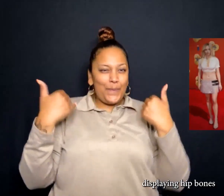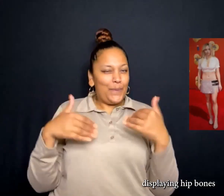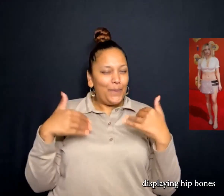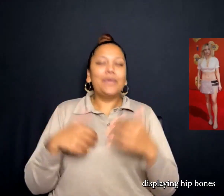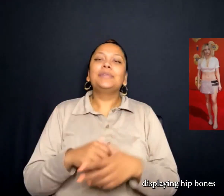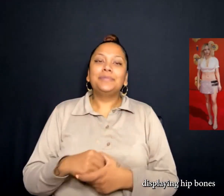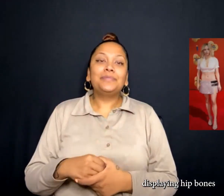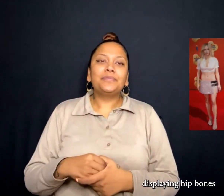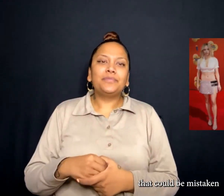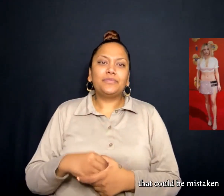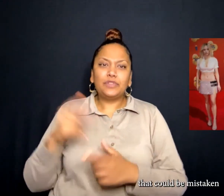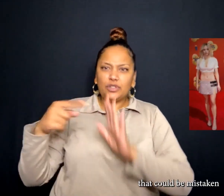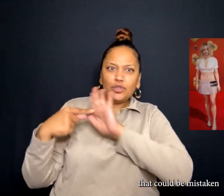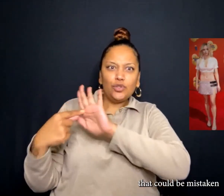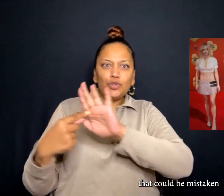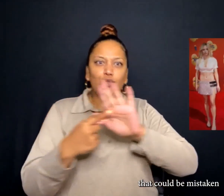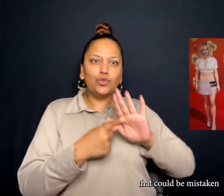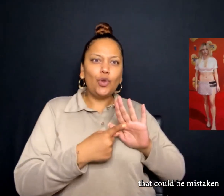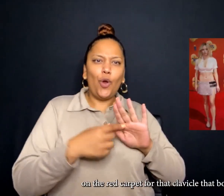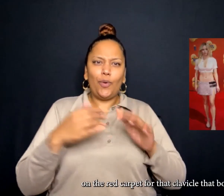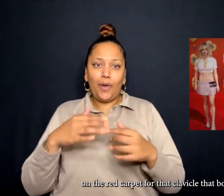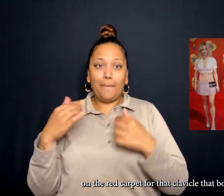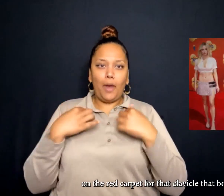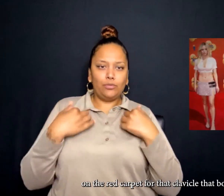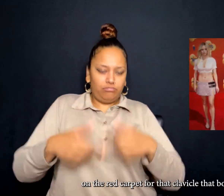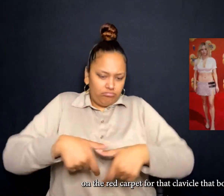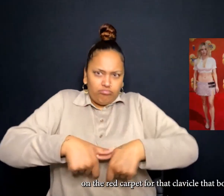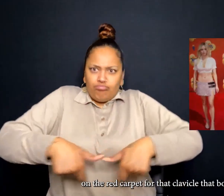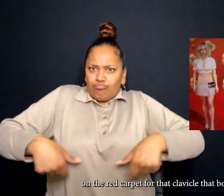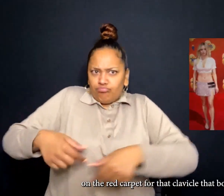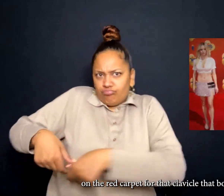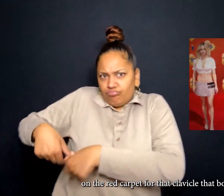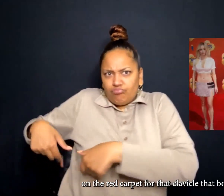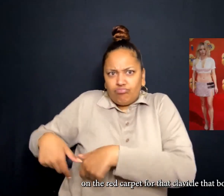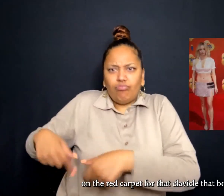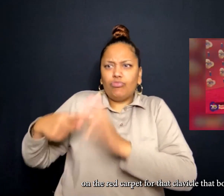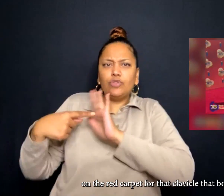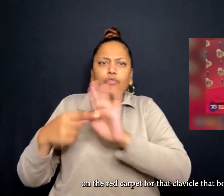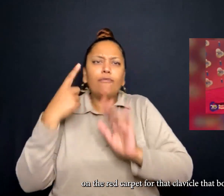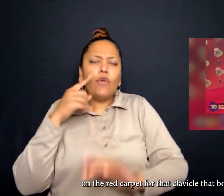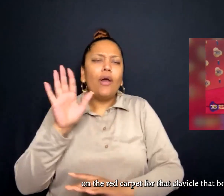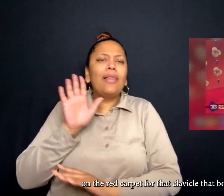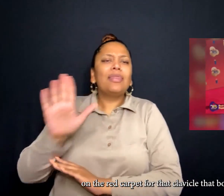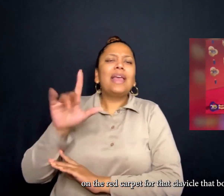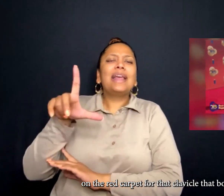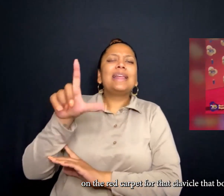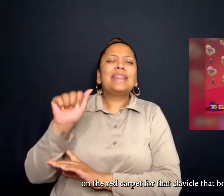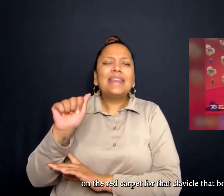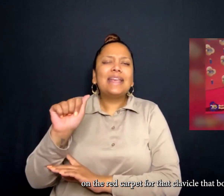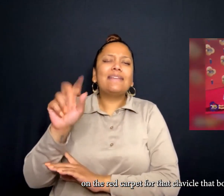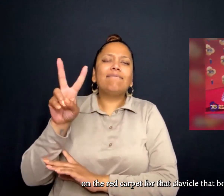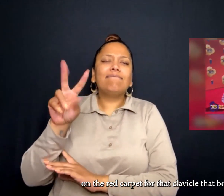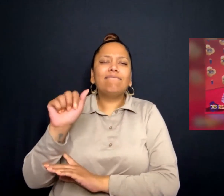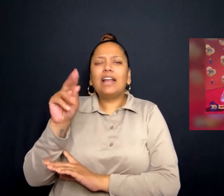hip bones that could be mistaken on the red carpet for... That clavicle, that ball right there.